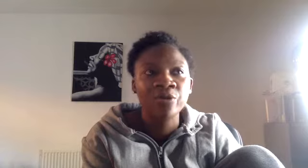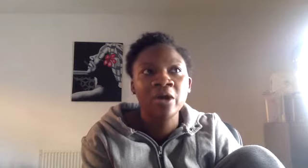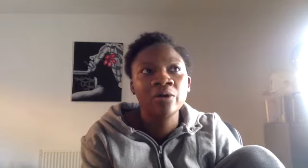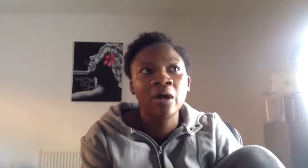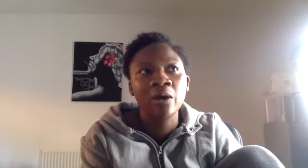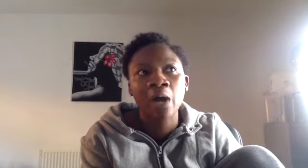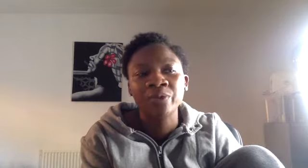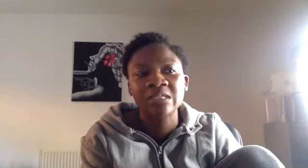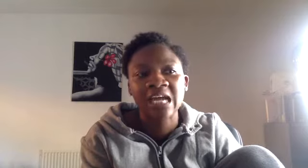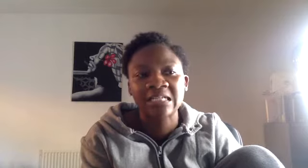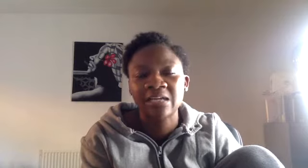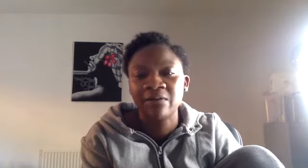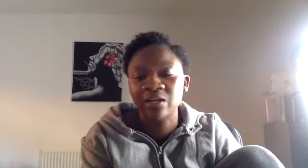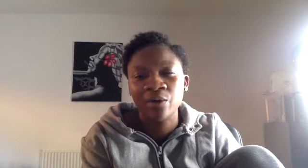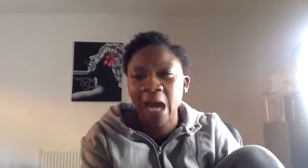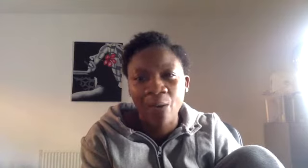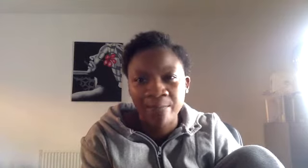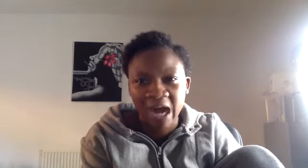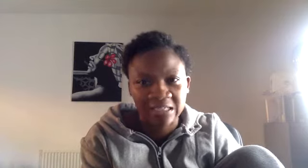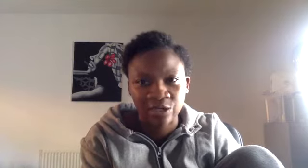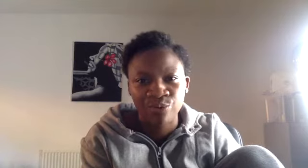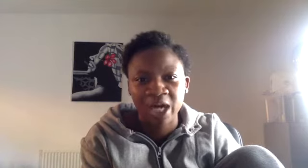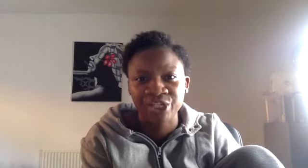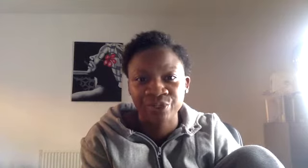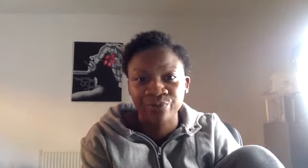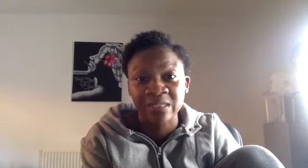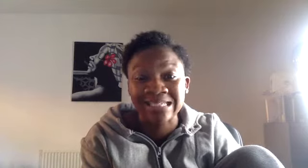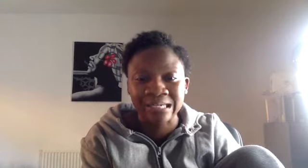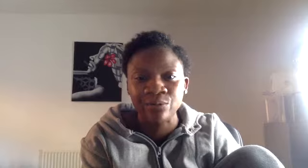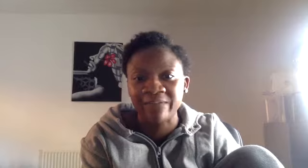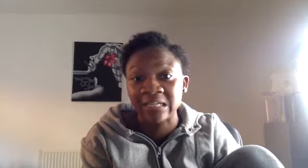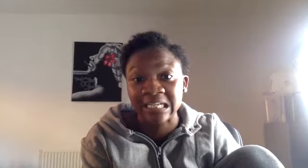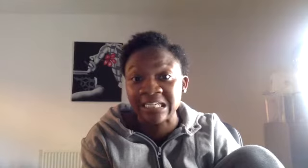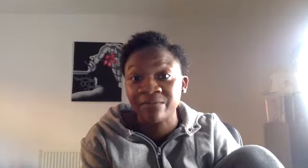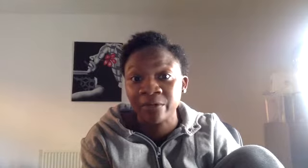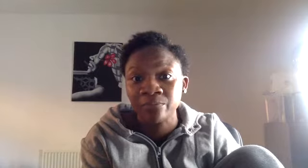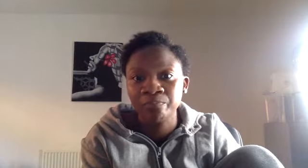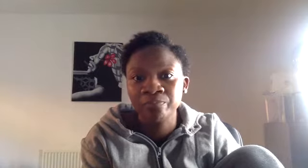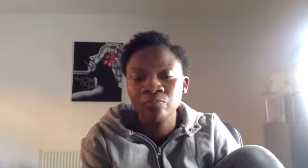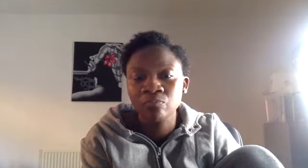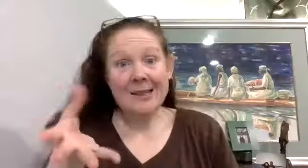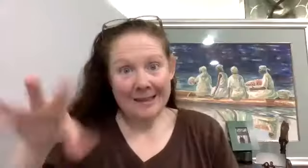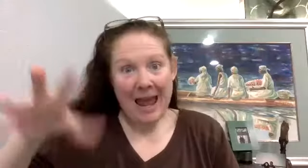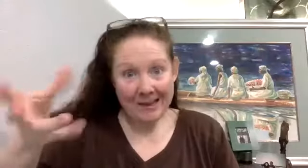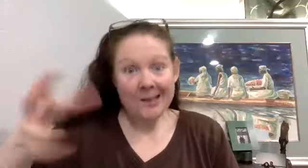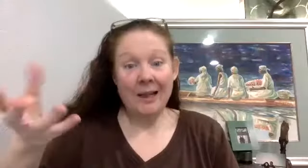And I wouldn't say necessarily, you know, how I'm practicing or what I do from a skill level is any different. The business entity